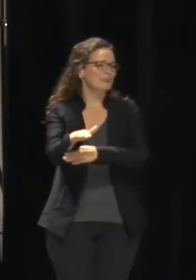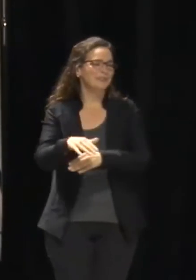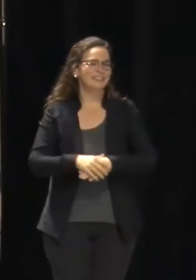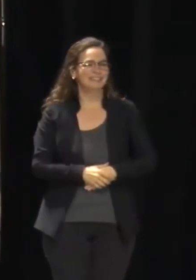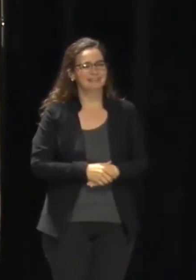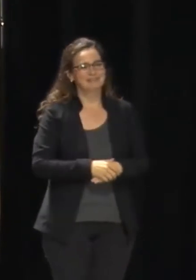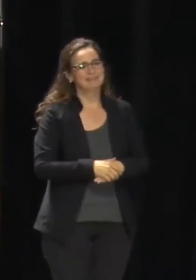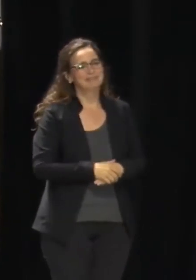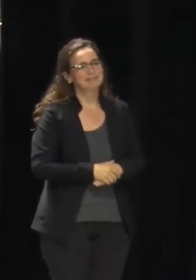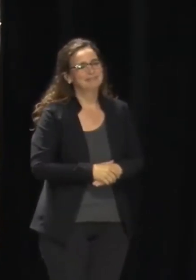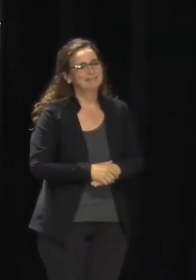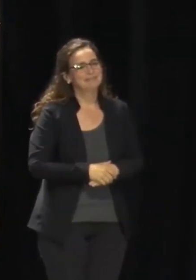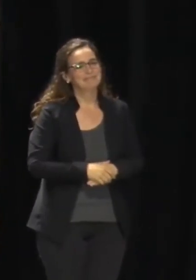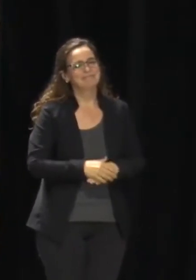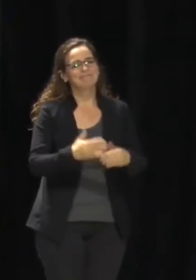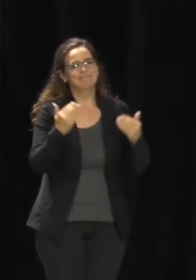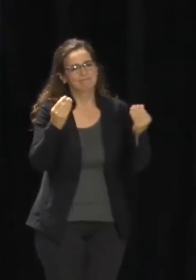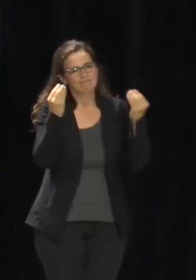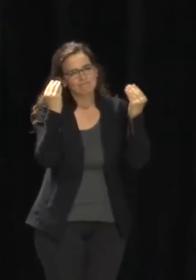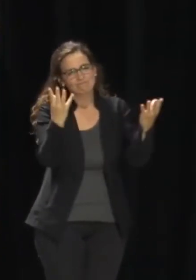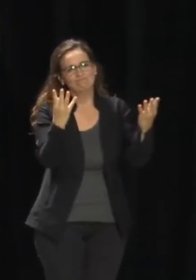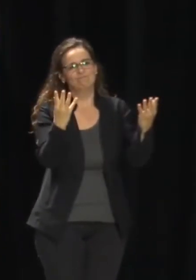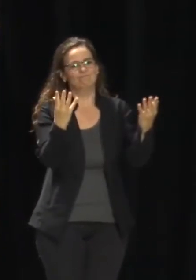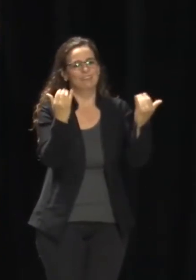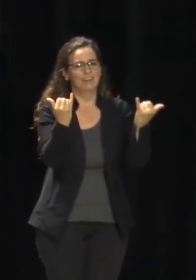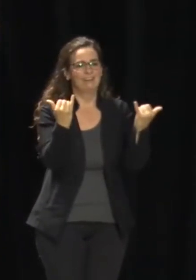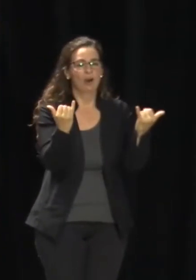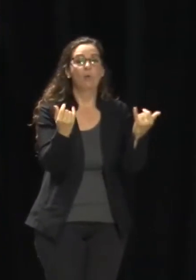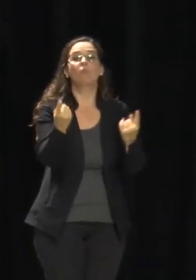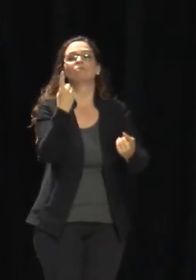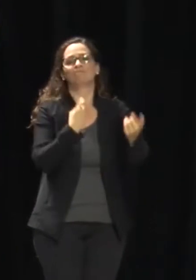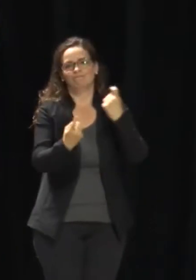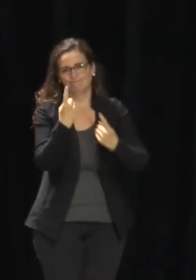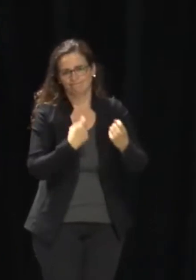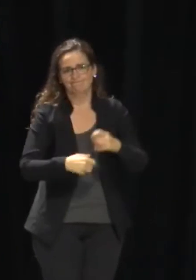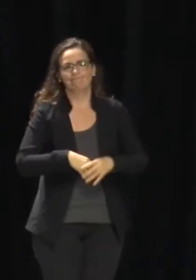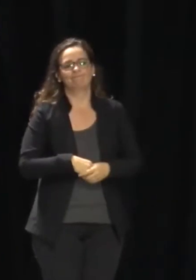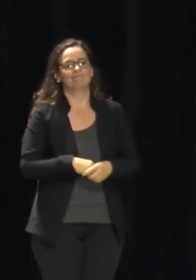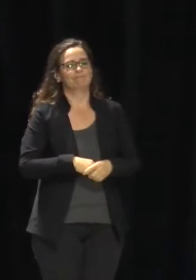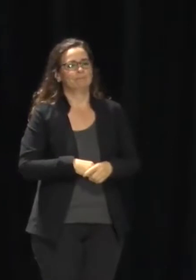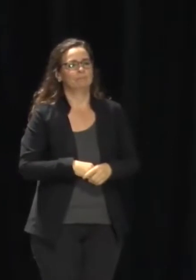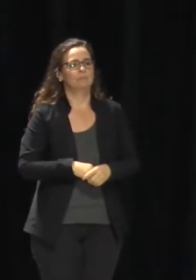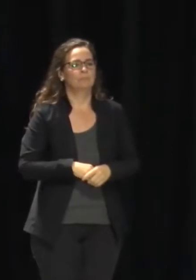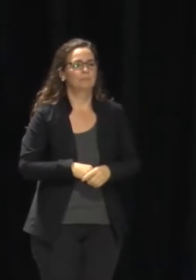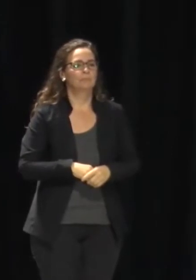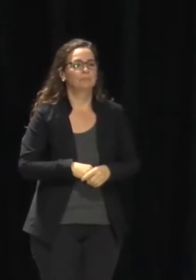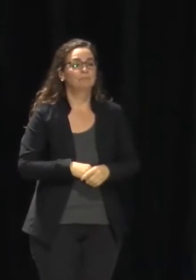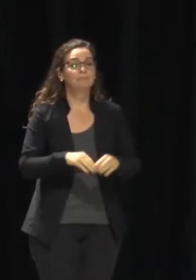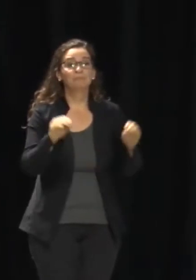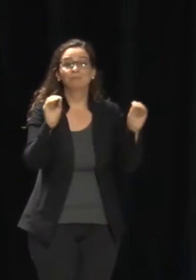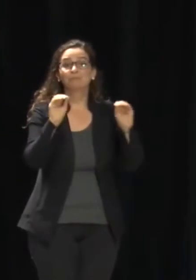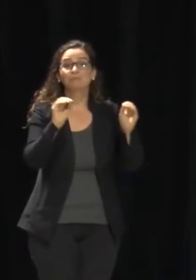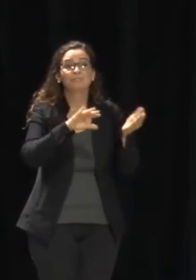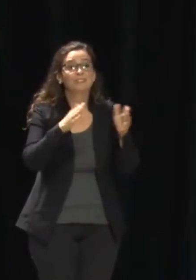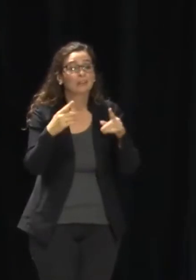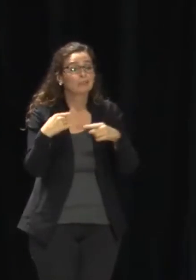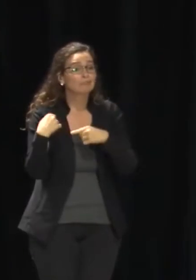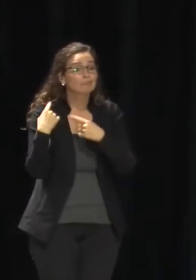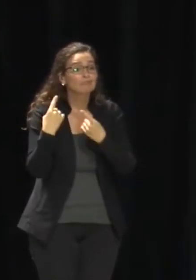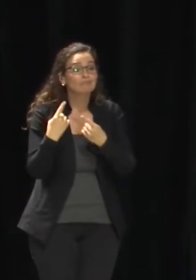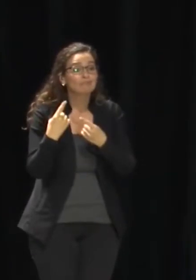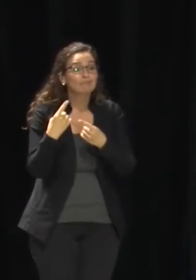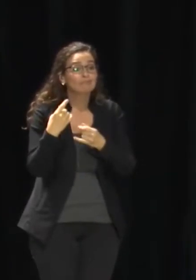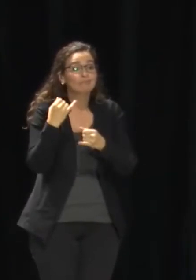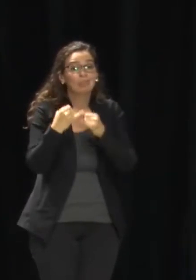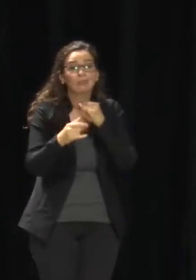All right, let's go through some data and then I'll take some questions. No new deaths over the last 24 hours, so